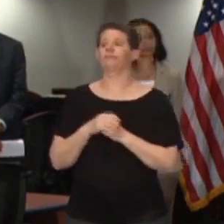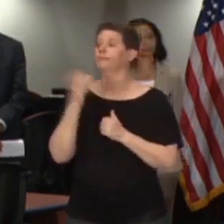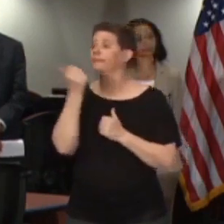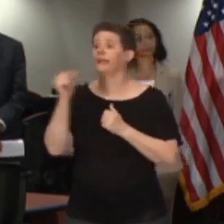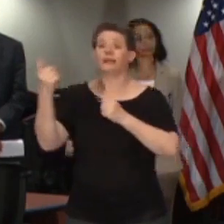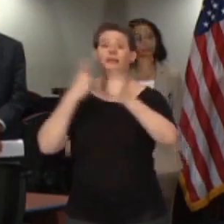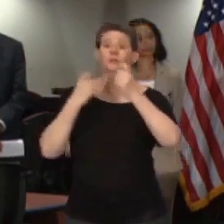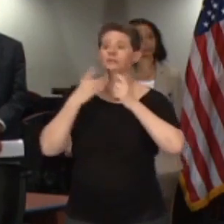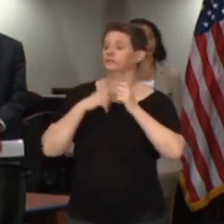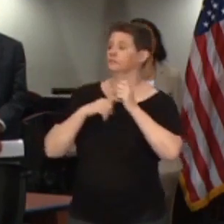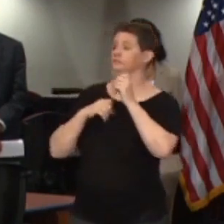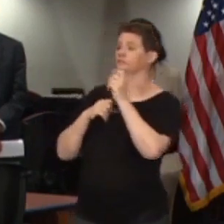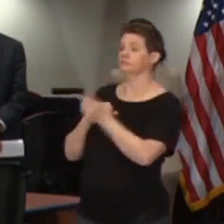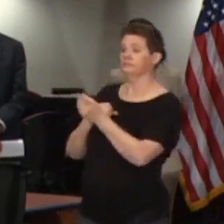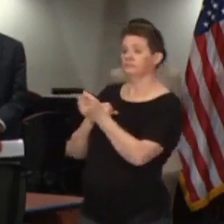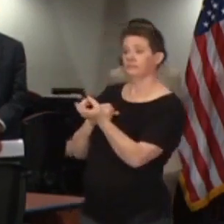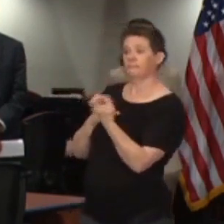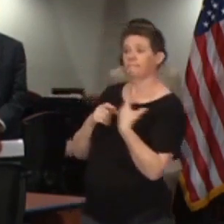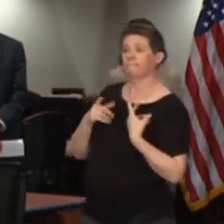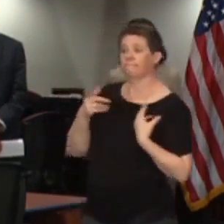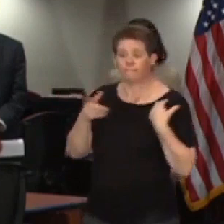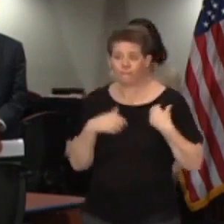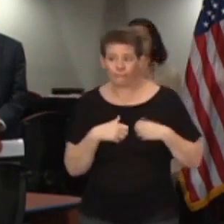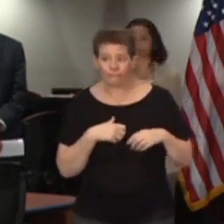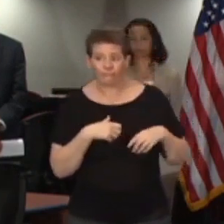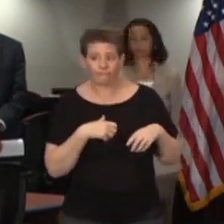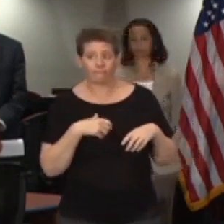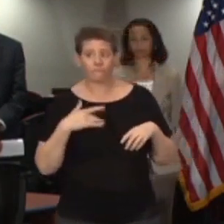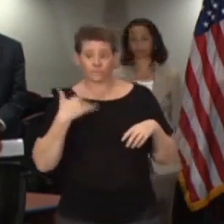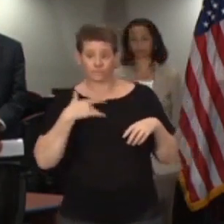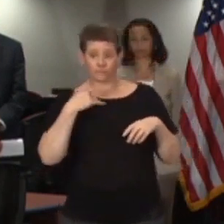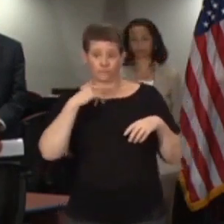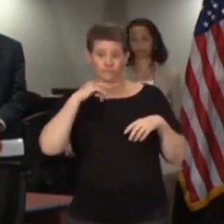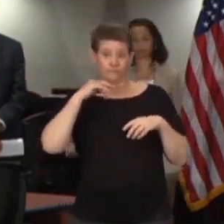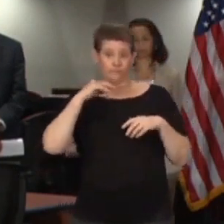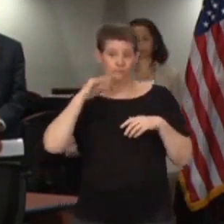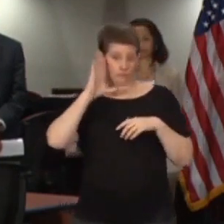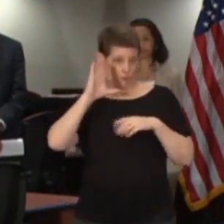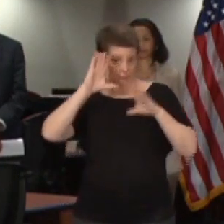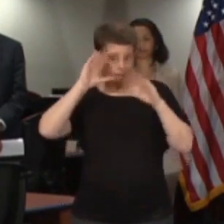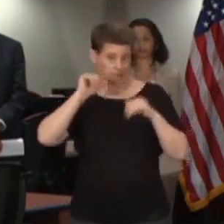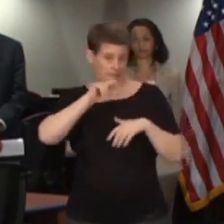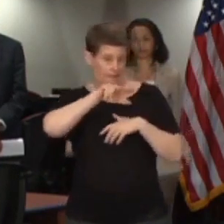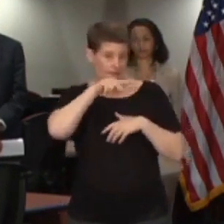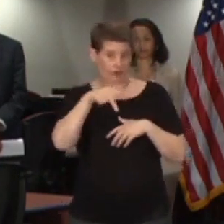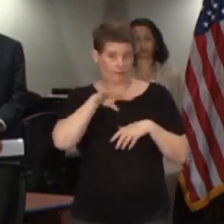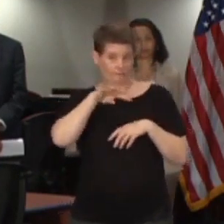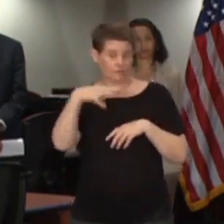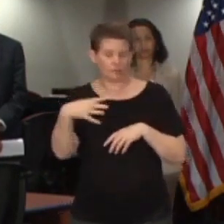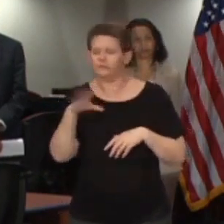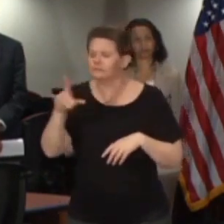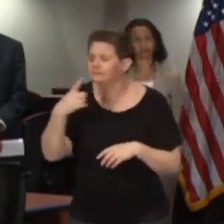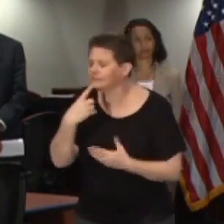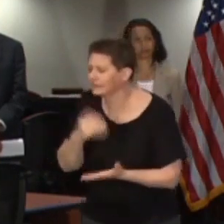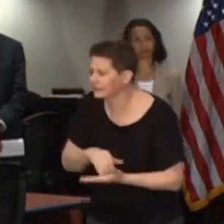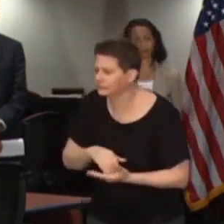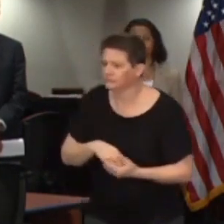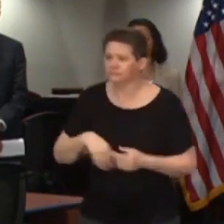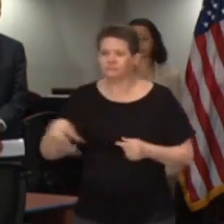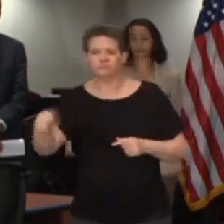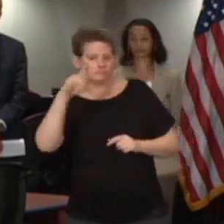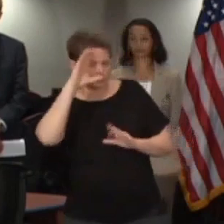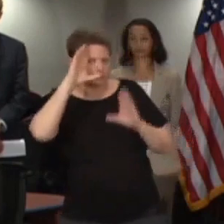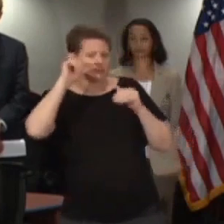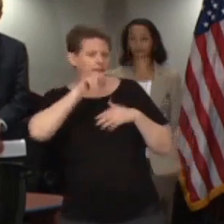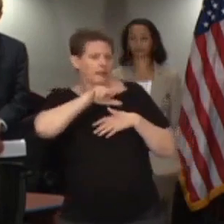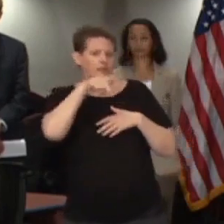questions? Yes, sir. Is there going to be a third and a fourth wave of non-essential businesses closing? I beg you. Say it again. Will there be like a third and